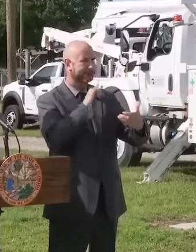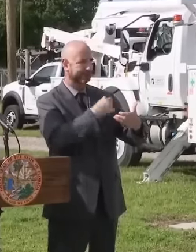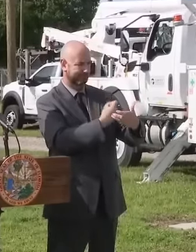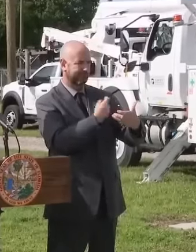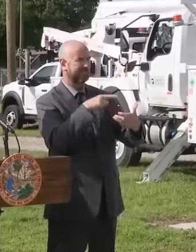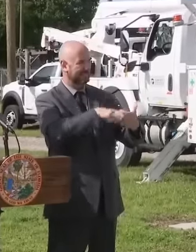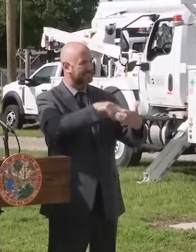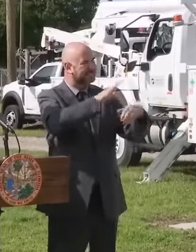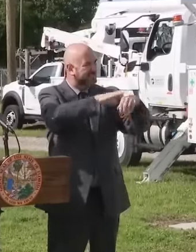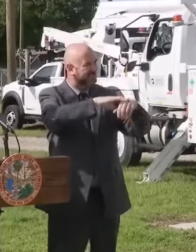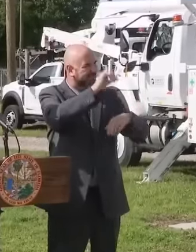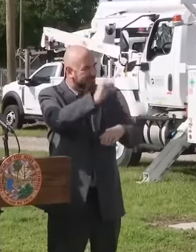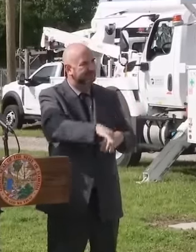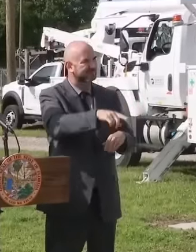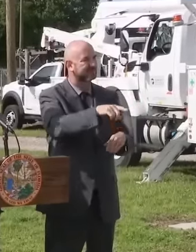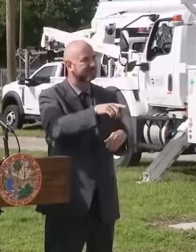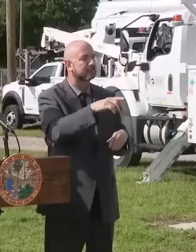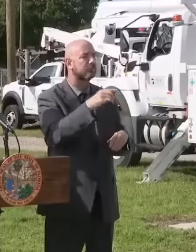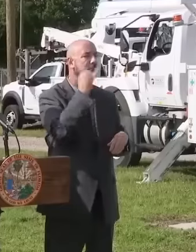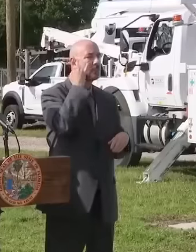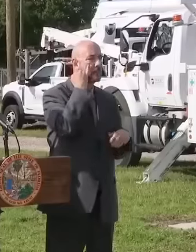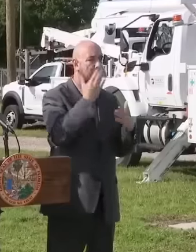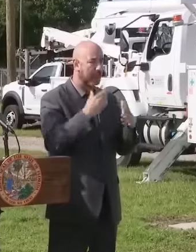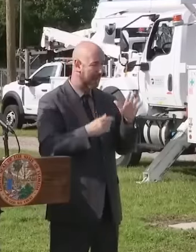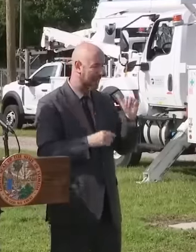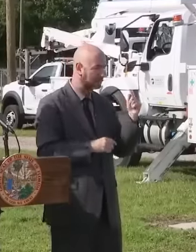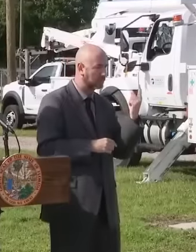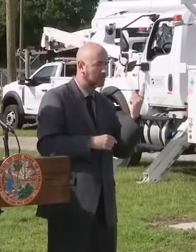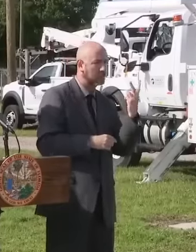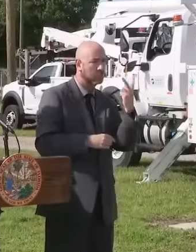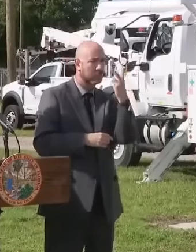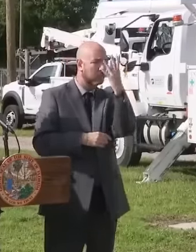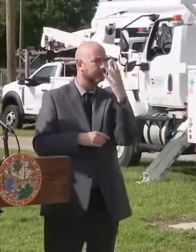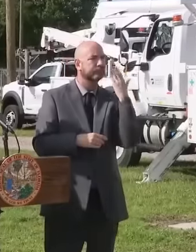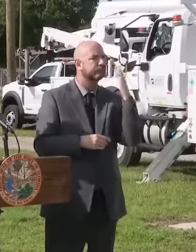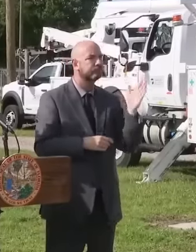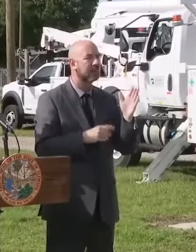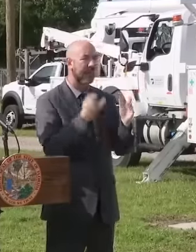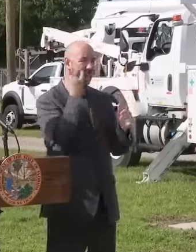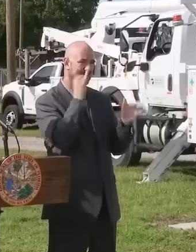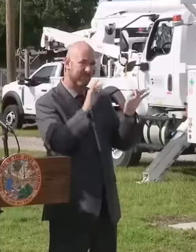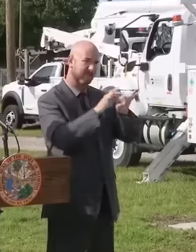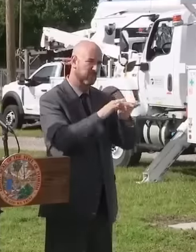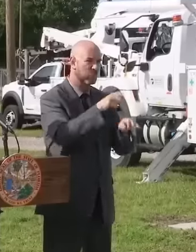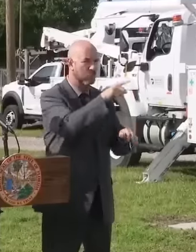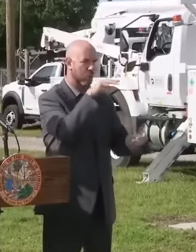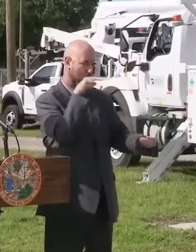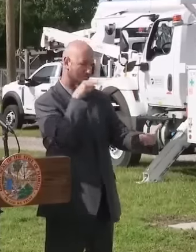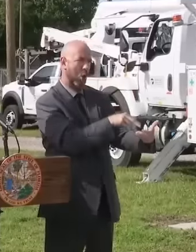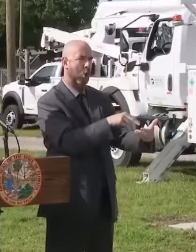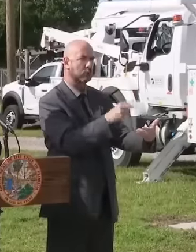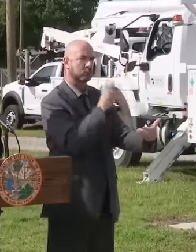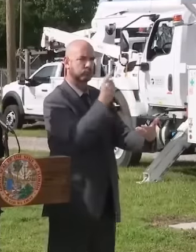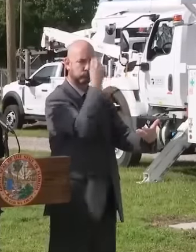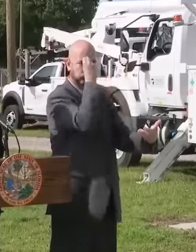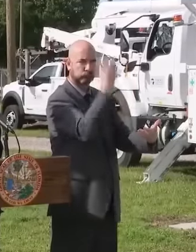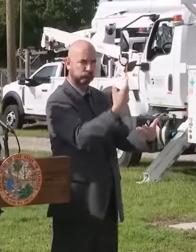is Cat 3. But you've got to be able to receive those alerts. So check your phones, go into the settings, make sure that you can receive government alerts from us.